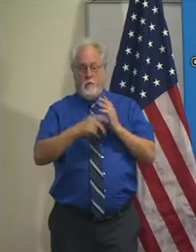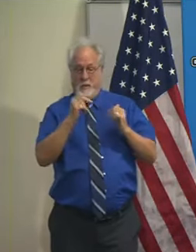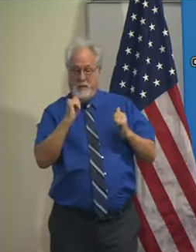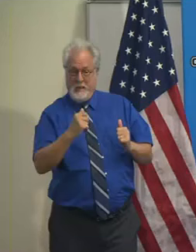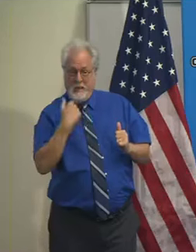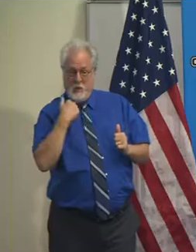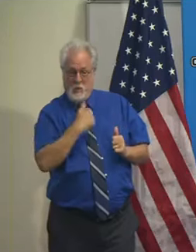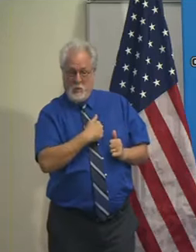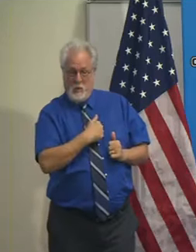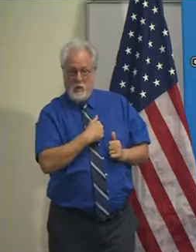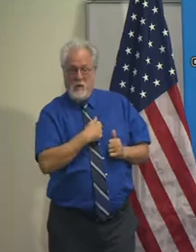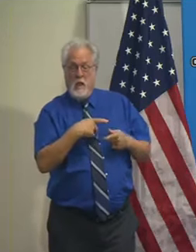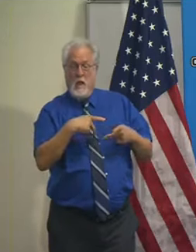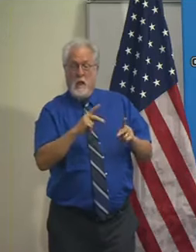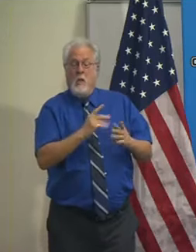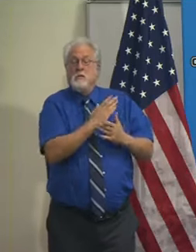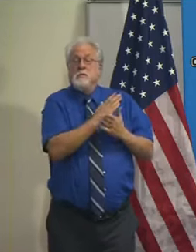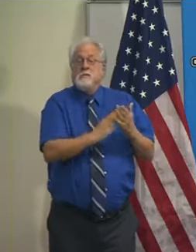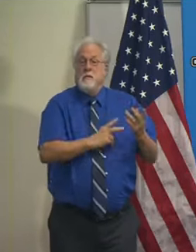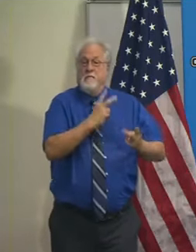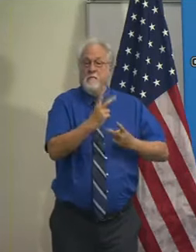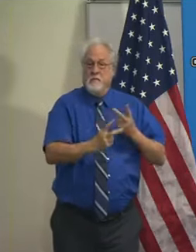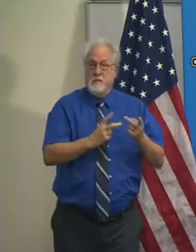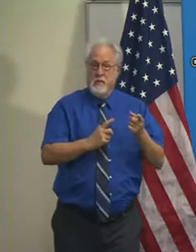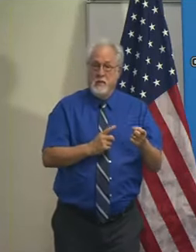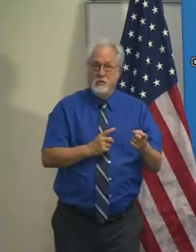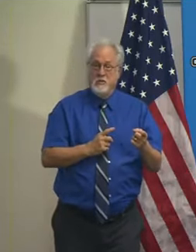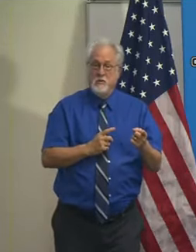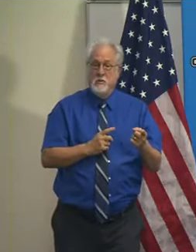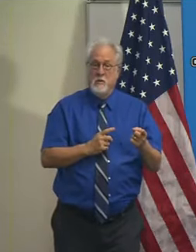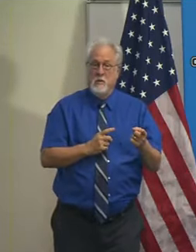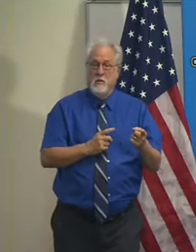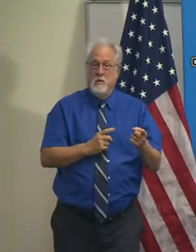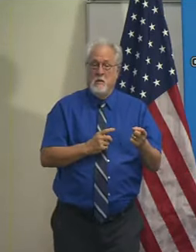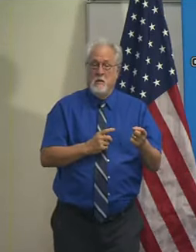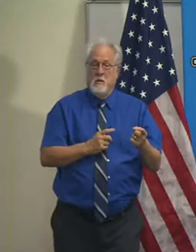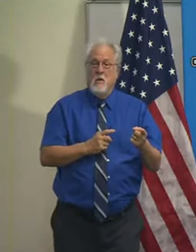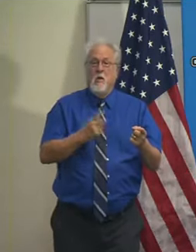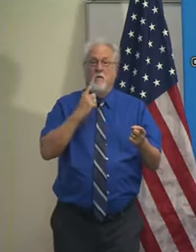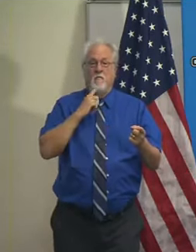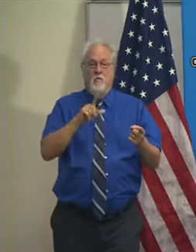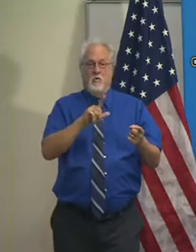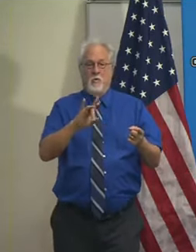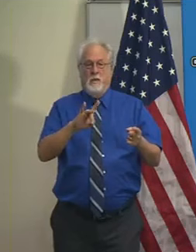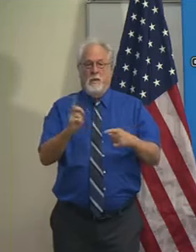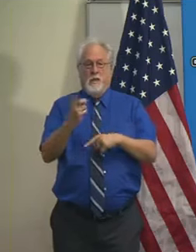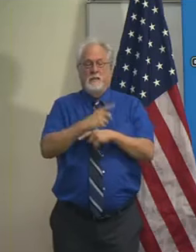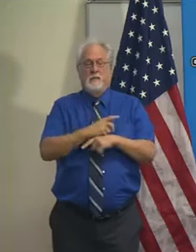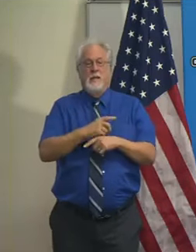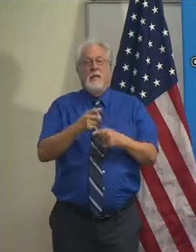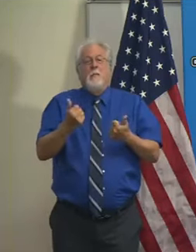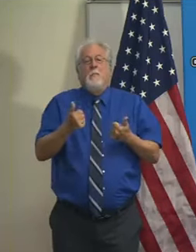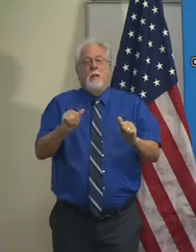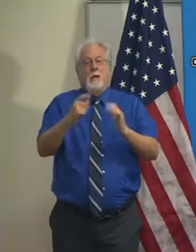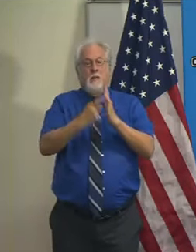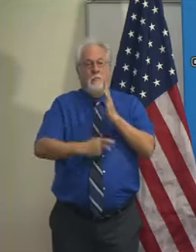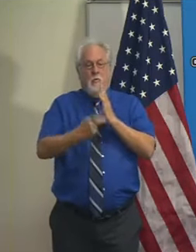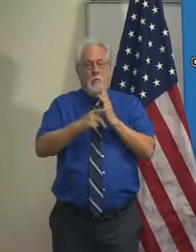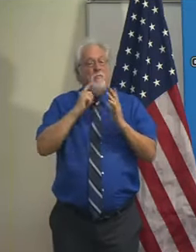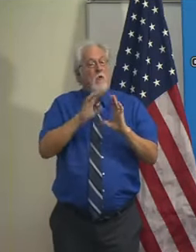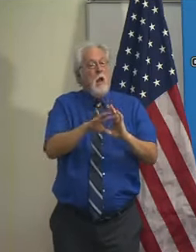can allow for some visitation. It will be for a 28-day pilot program. It's an outdoor